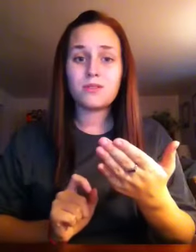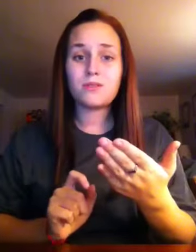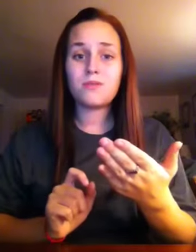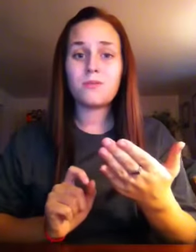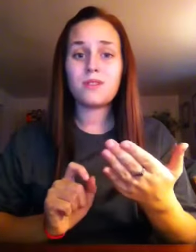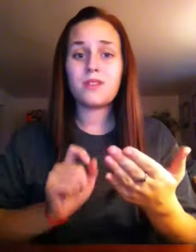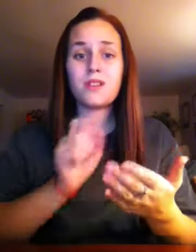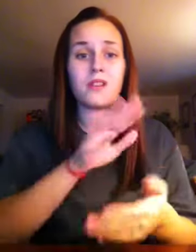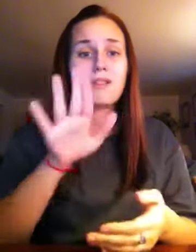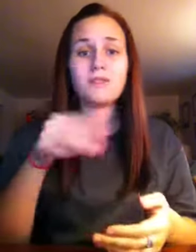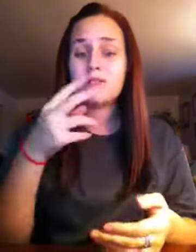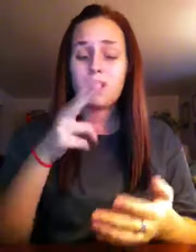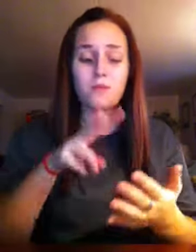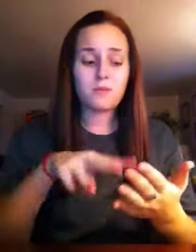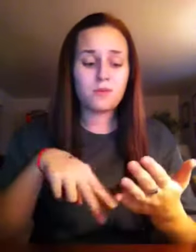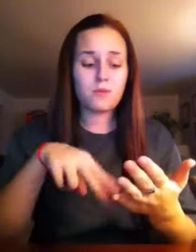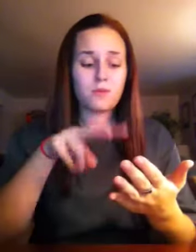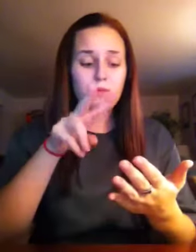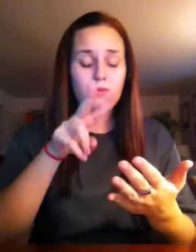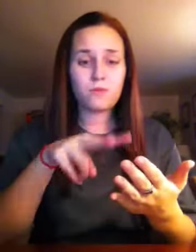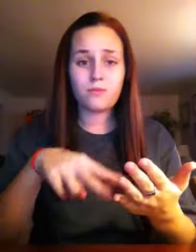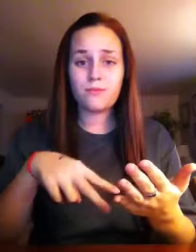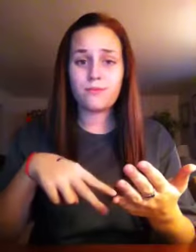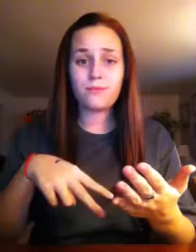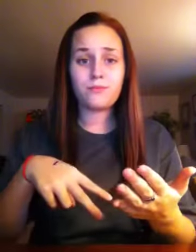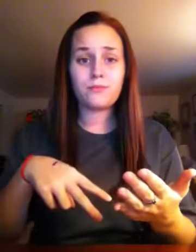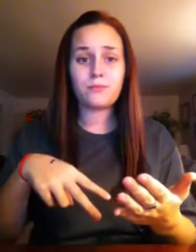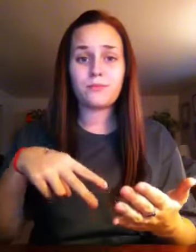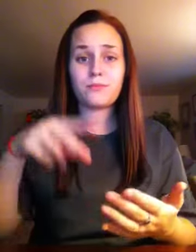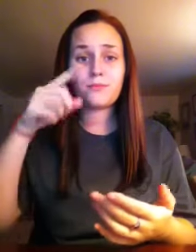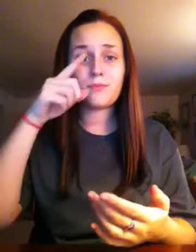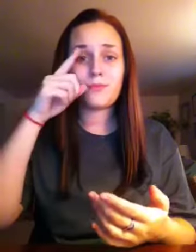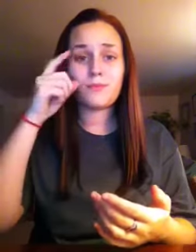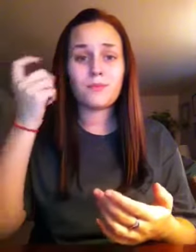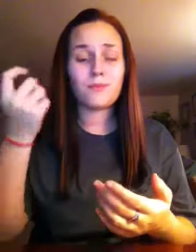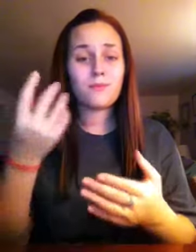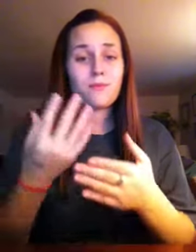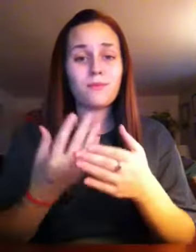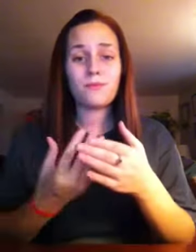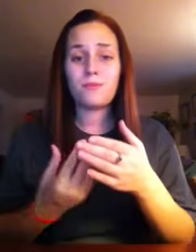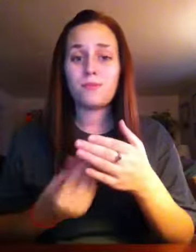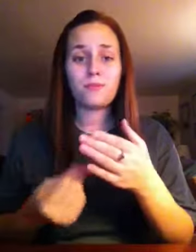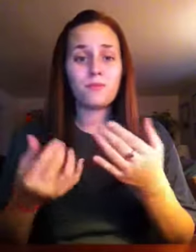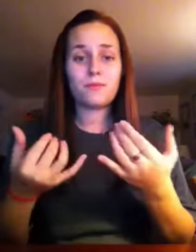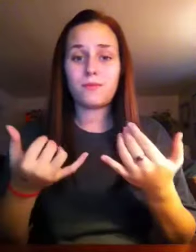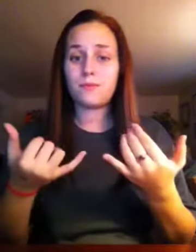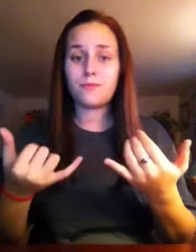you But they get lost in the view Cause there's no address in the